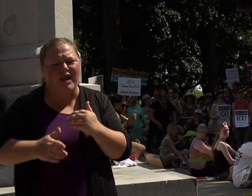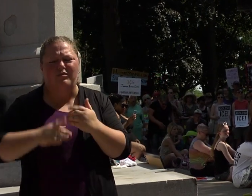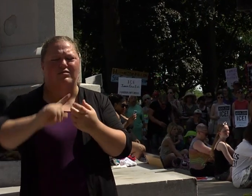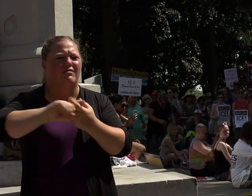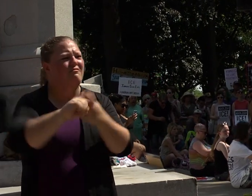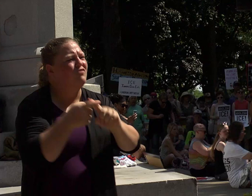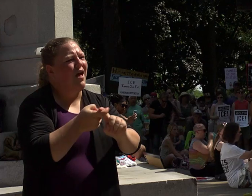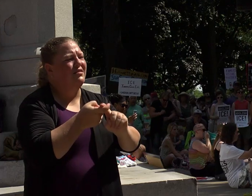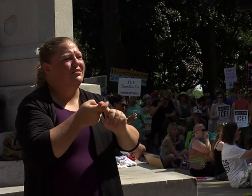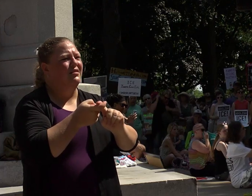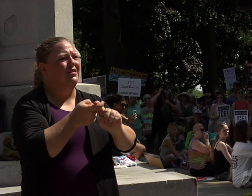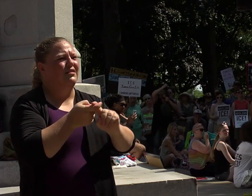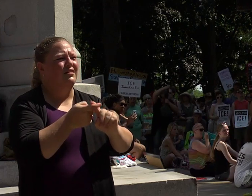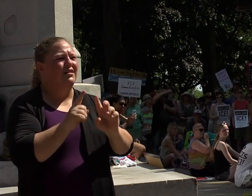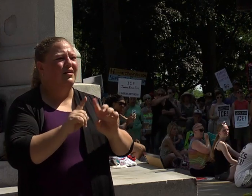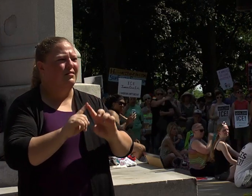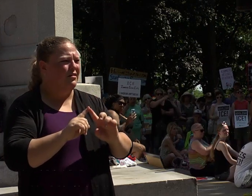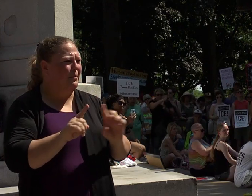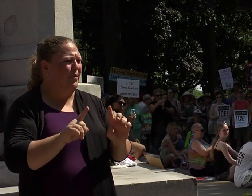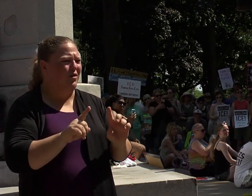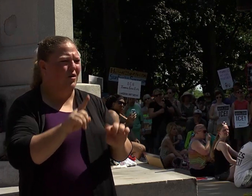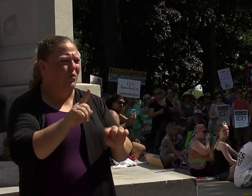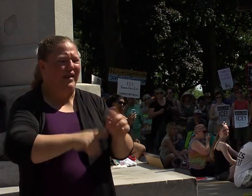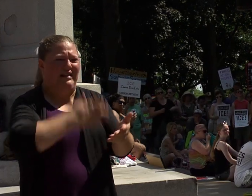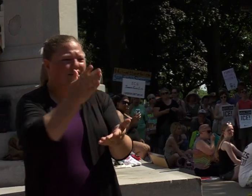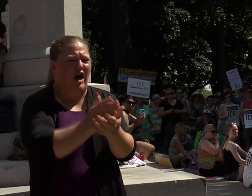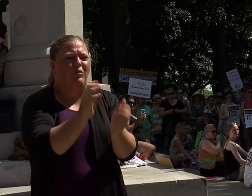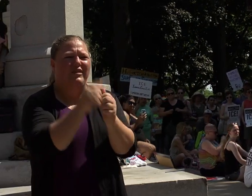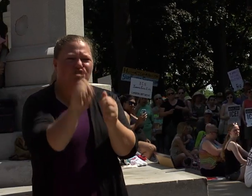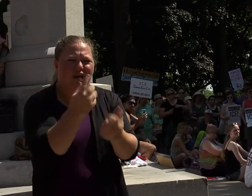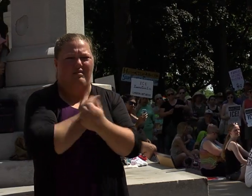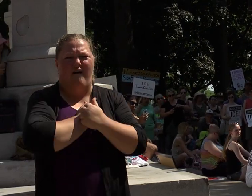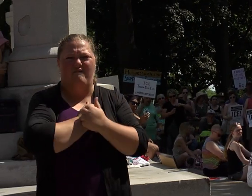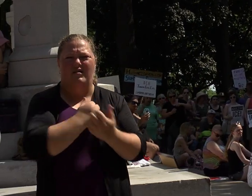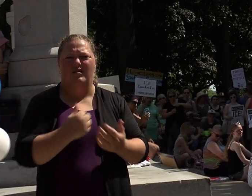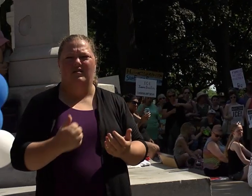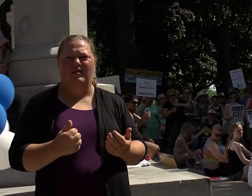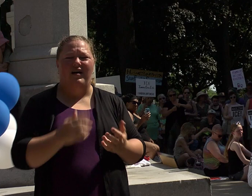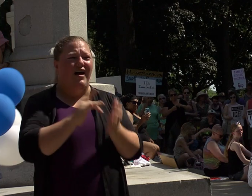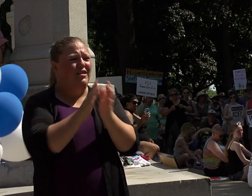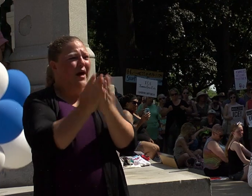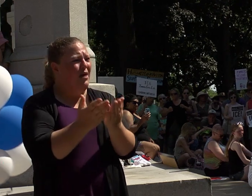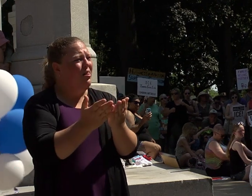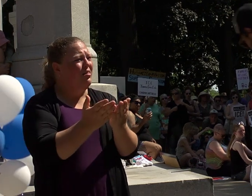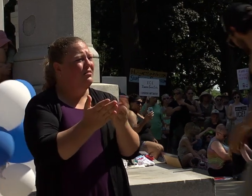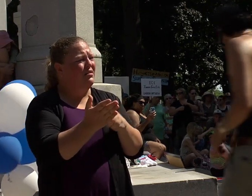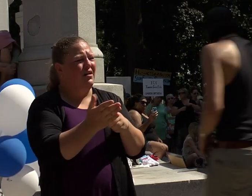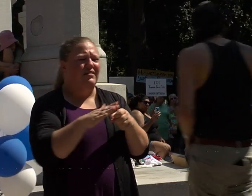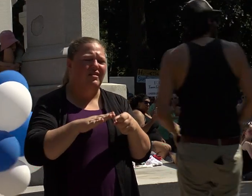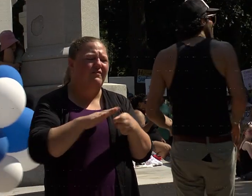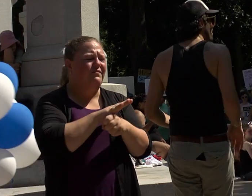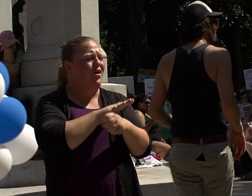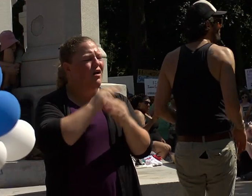but it must never stop there. The Bible is filled with